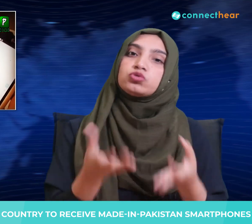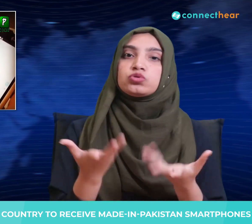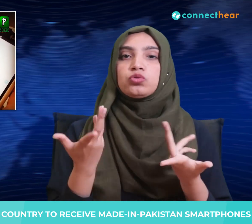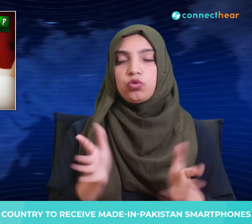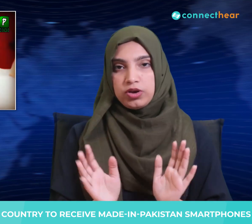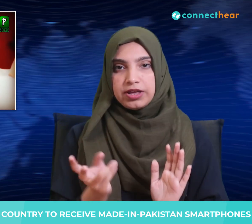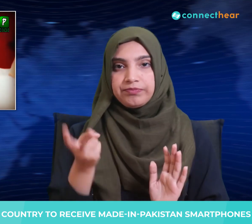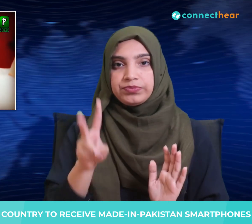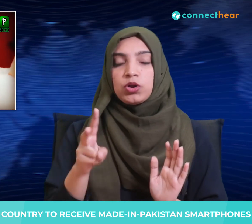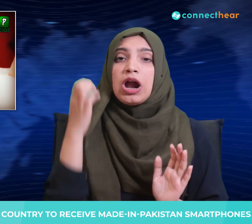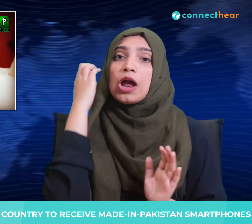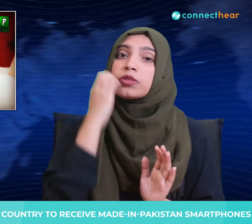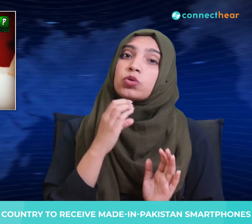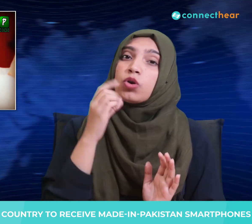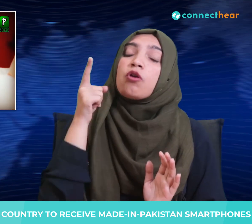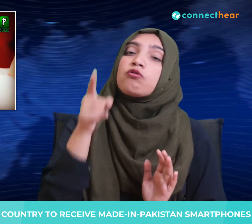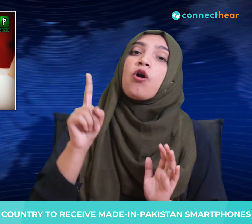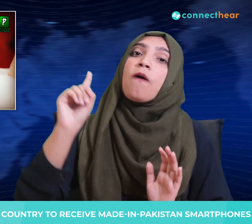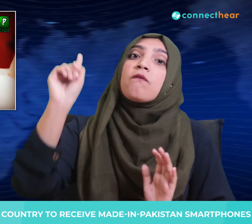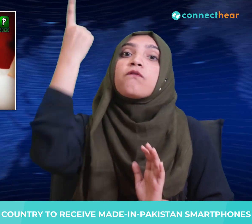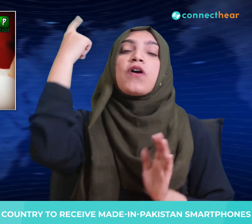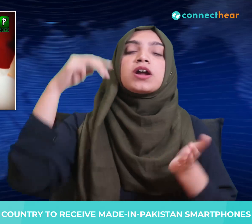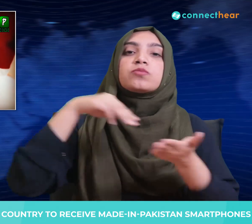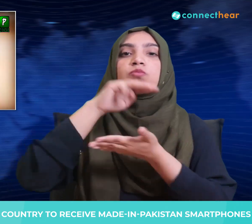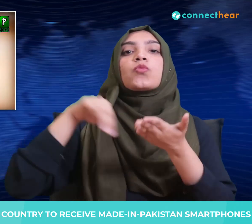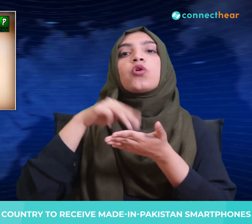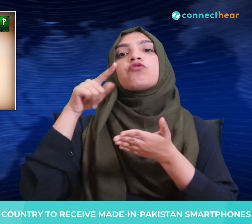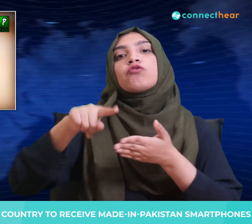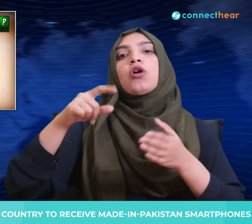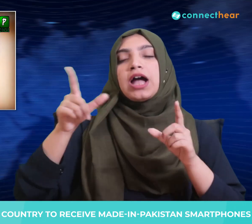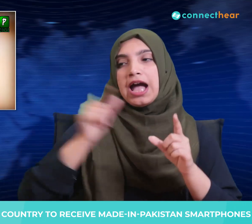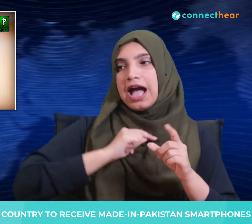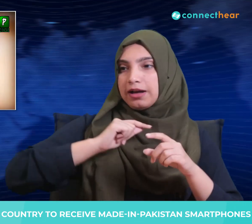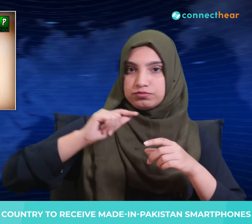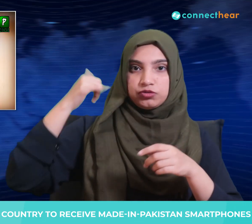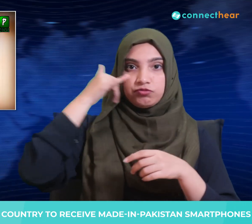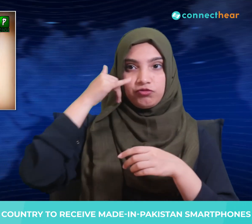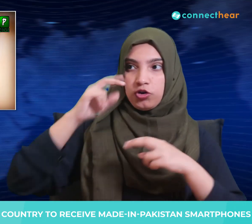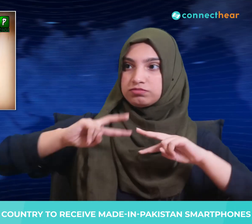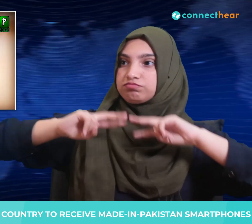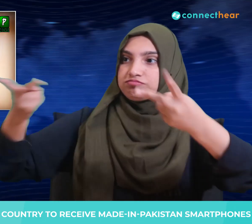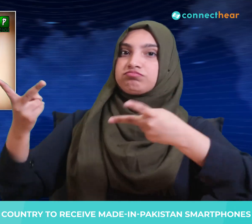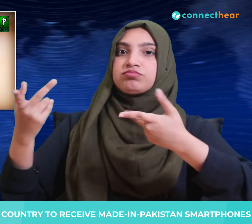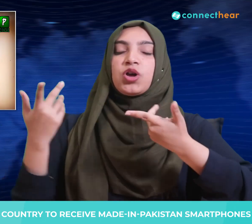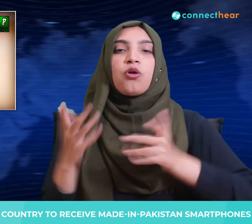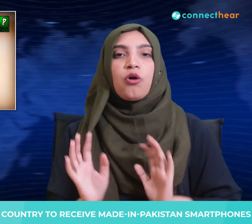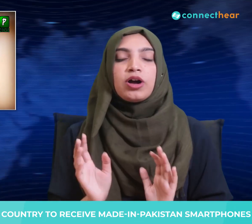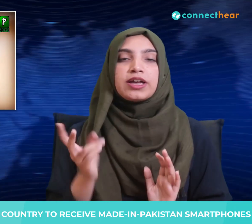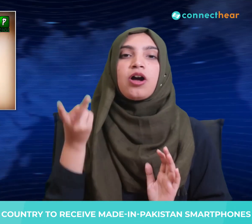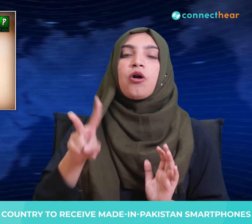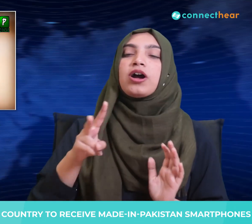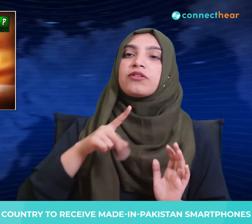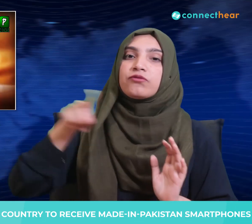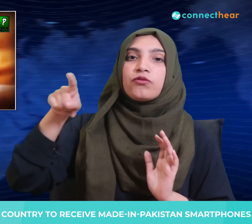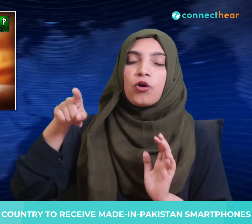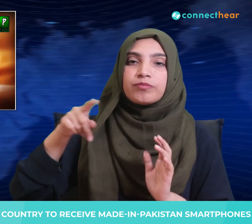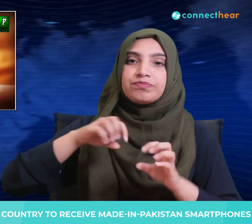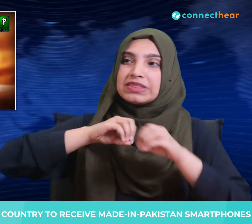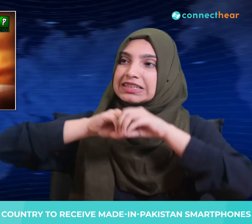UAE is the first country where Inovi Telecom has shipped its first consignment. The company will export manufactured in